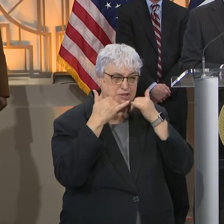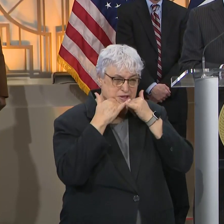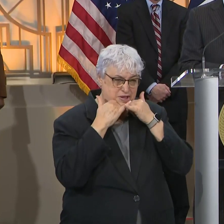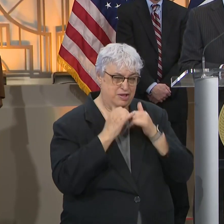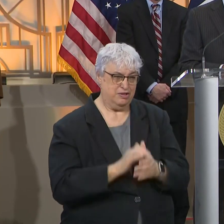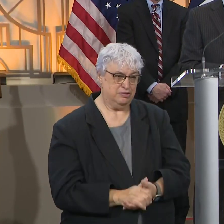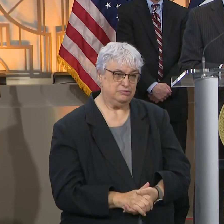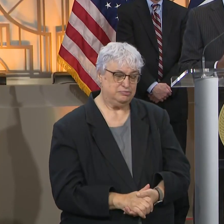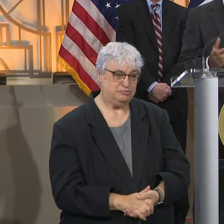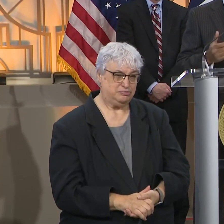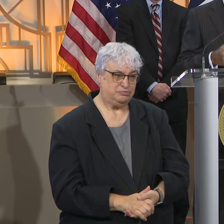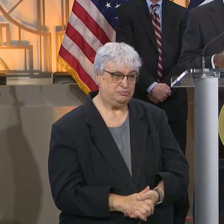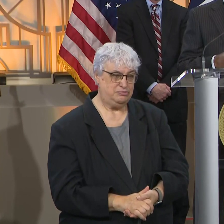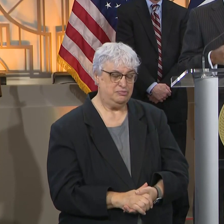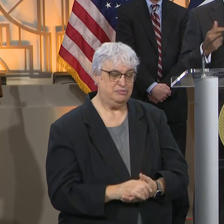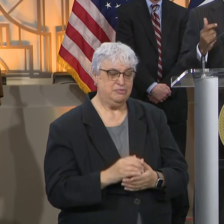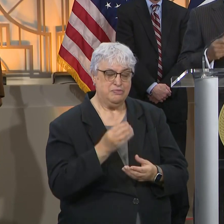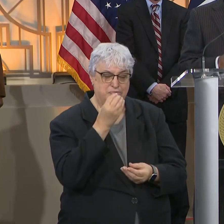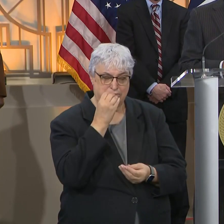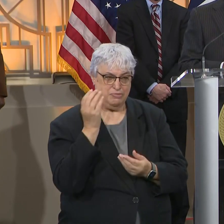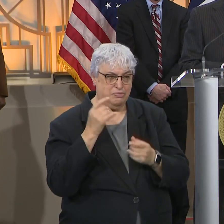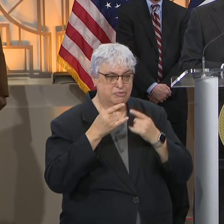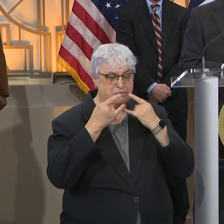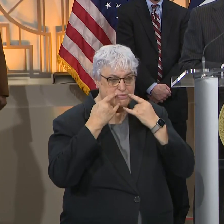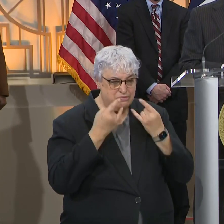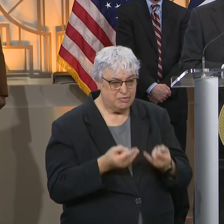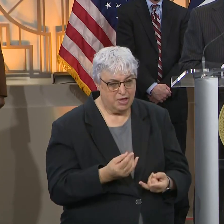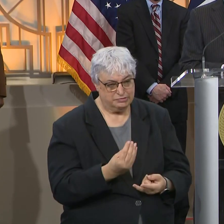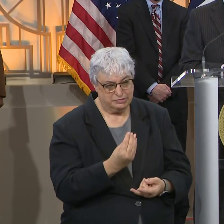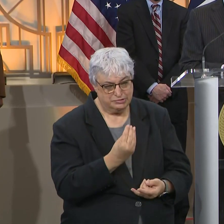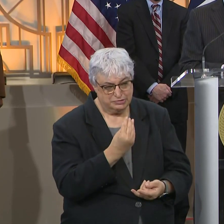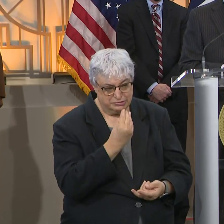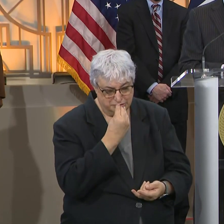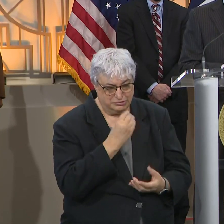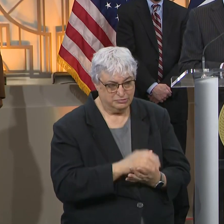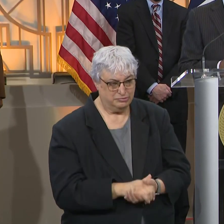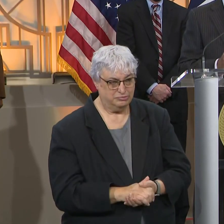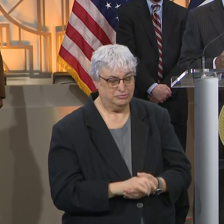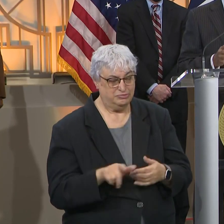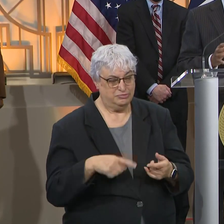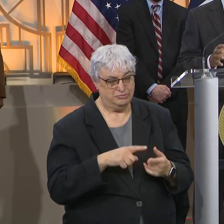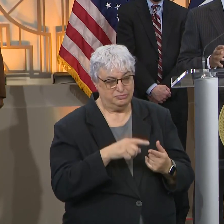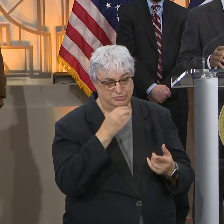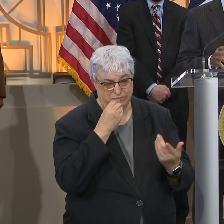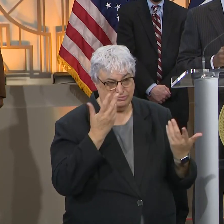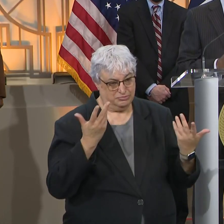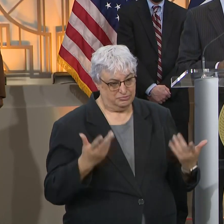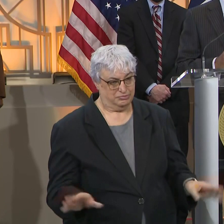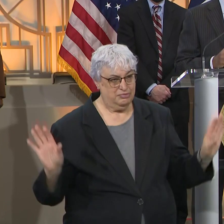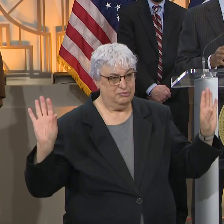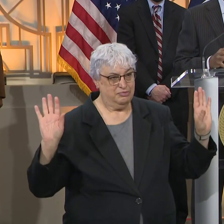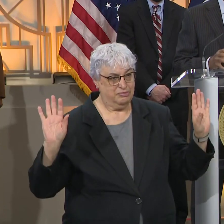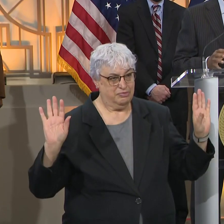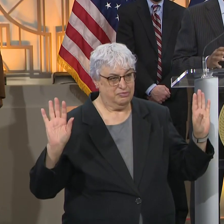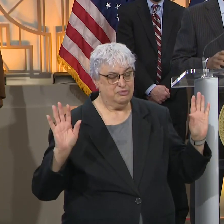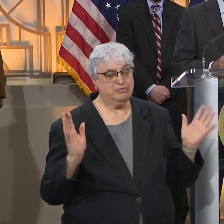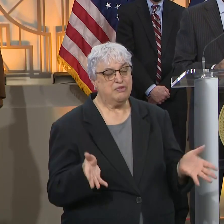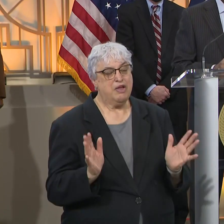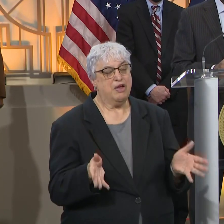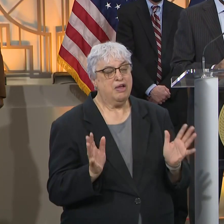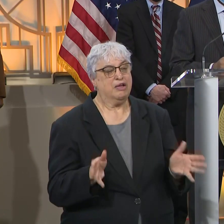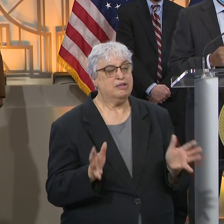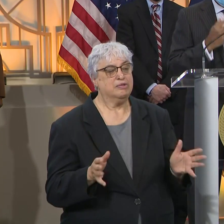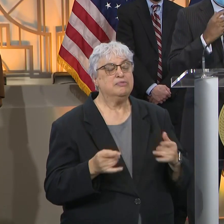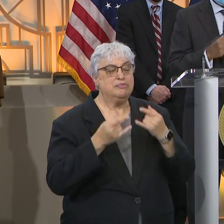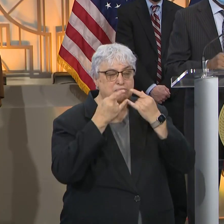on. When the meal does come, you know, of course, you got to take your mask off to eat. But after you finish your entree, while you're still sitting around